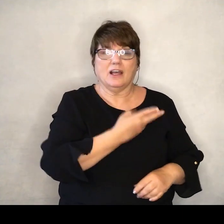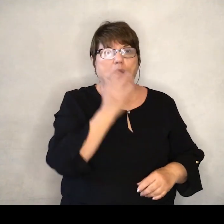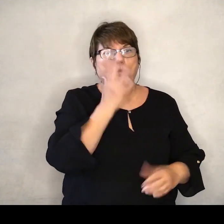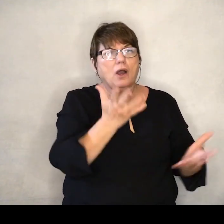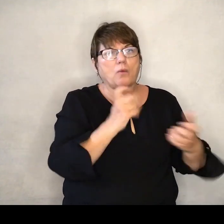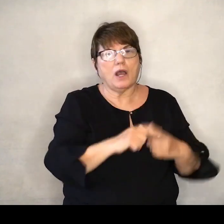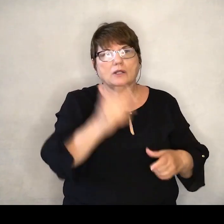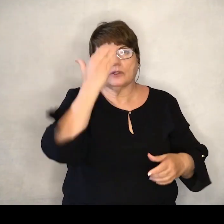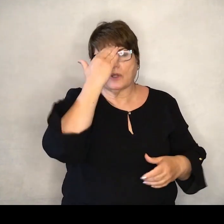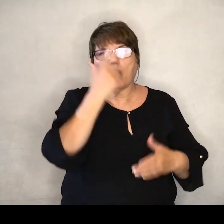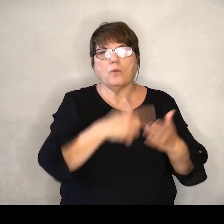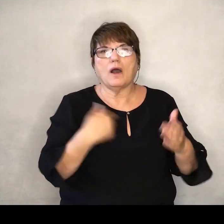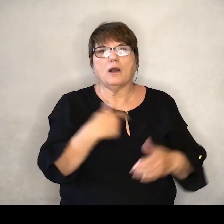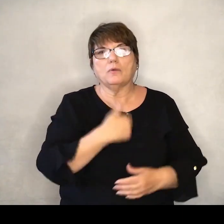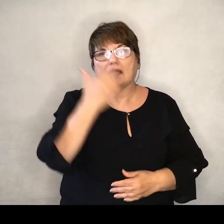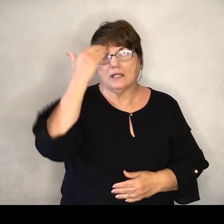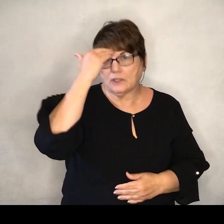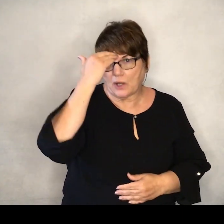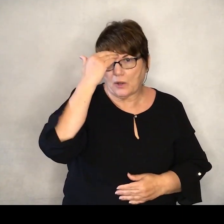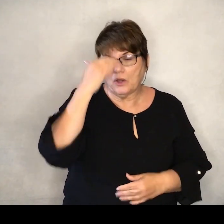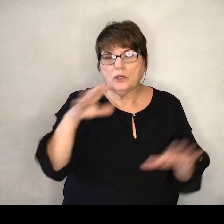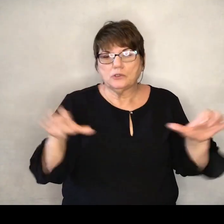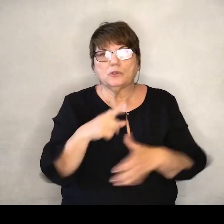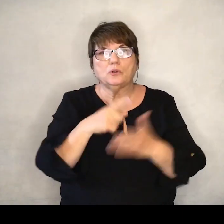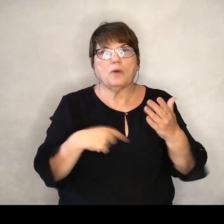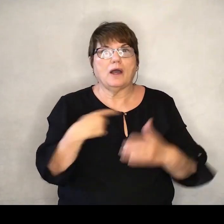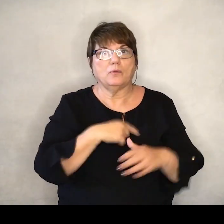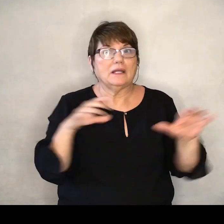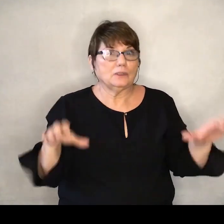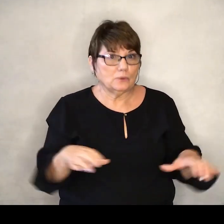know what we know and do what we do?